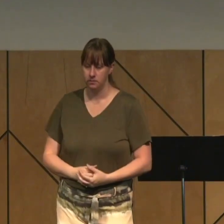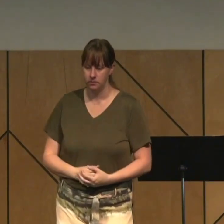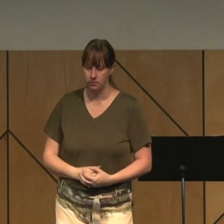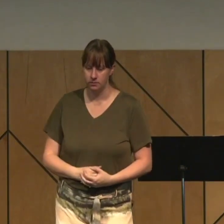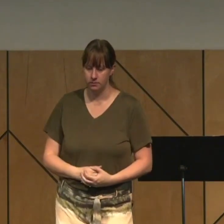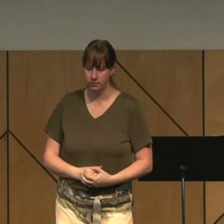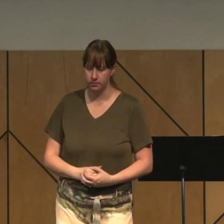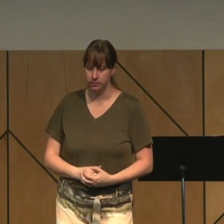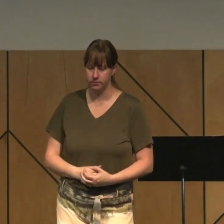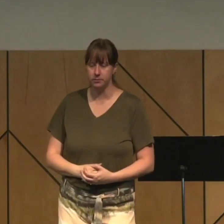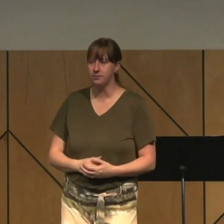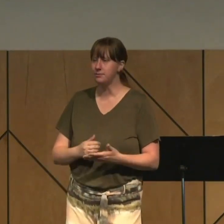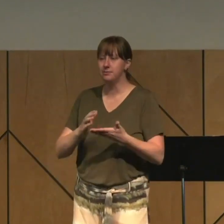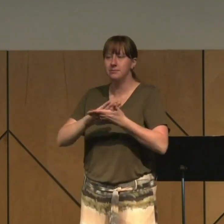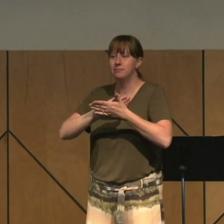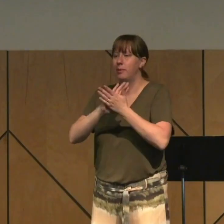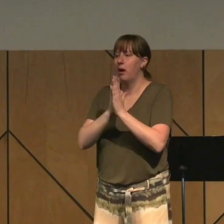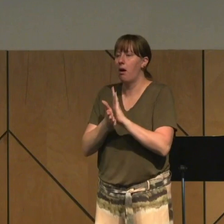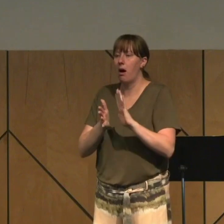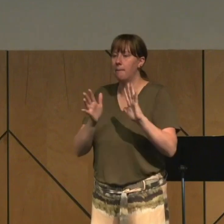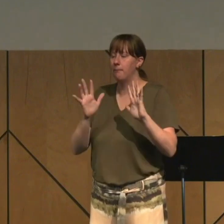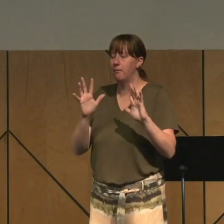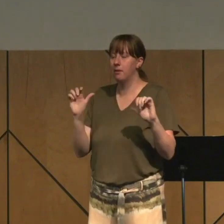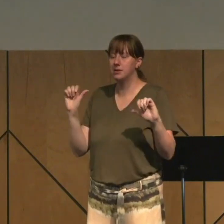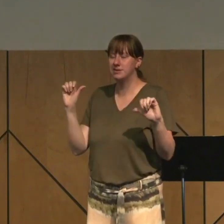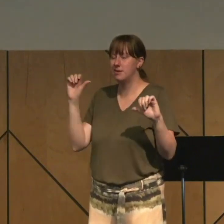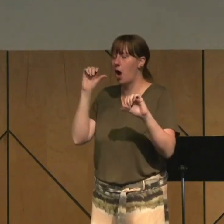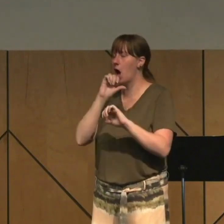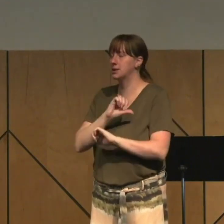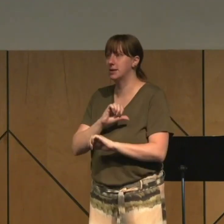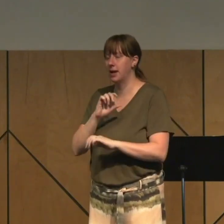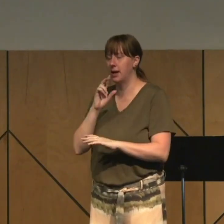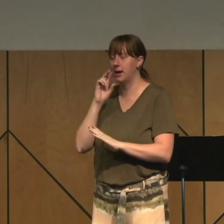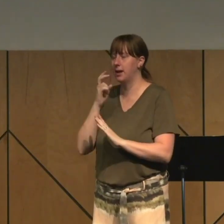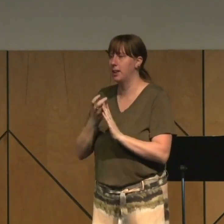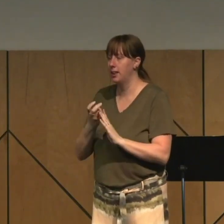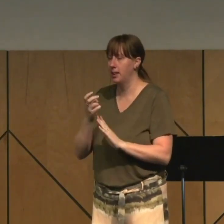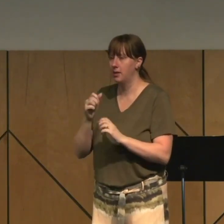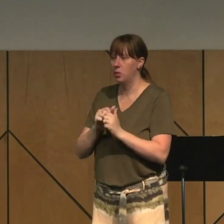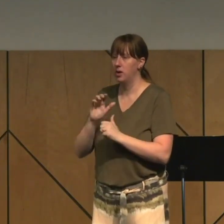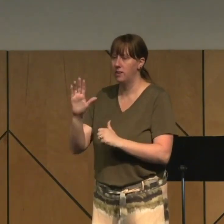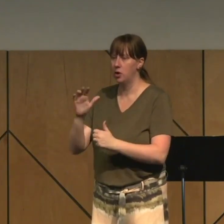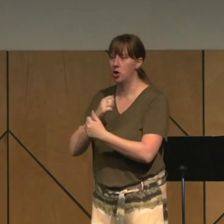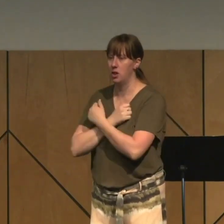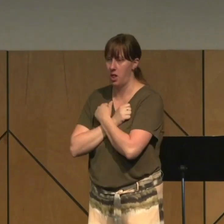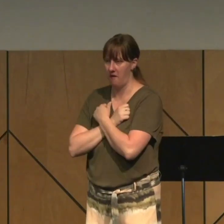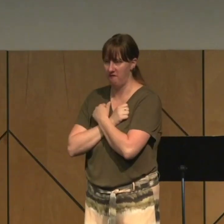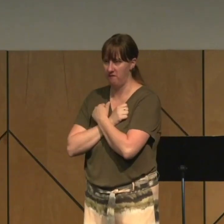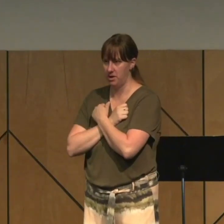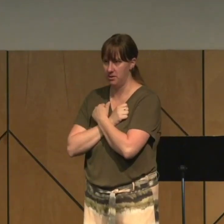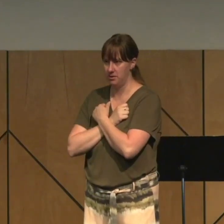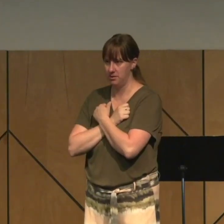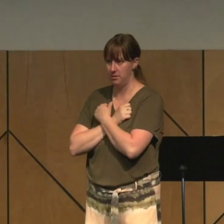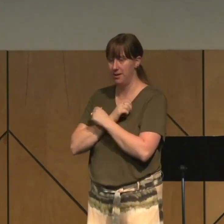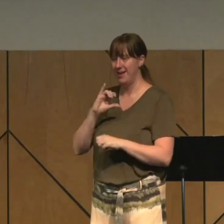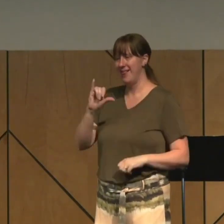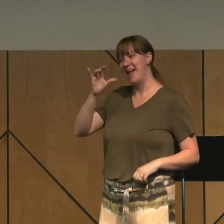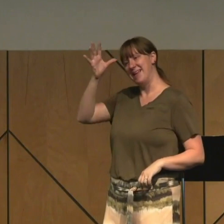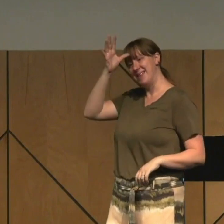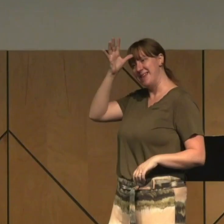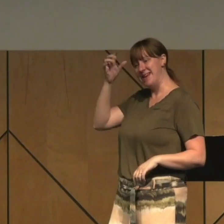be intoxicated always in her love. It's like the dad saying, son,